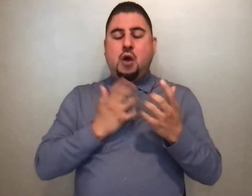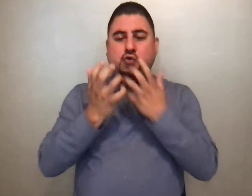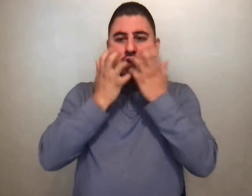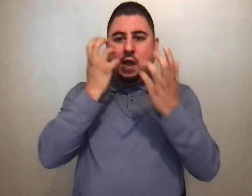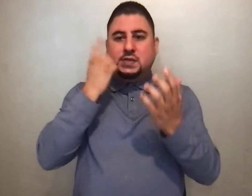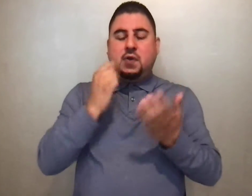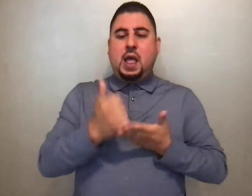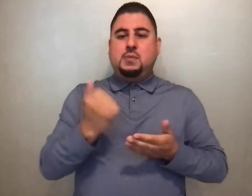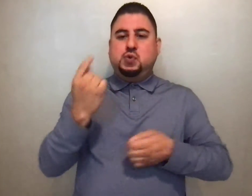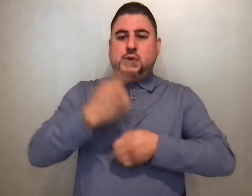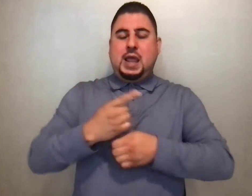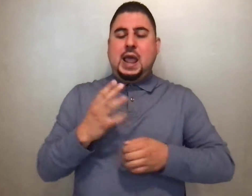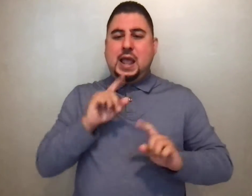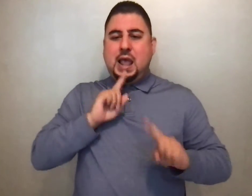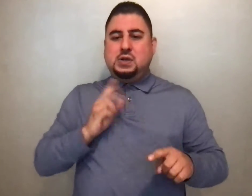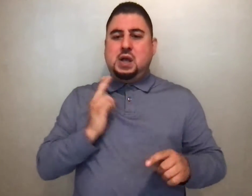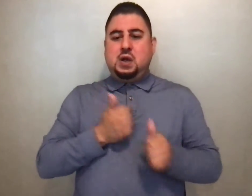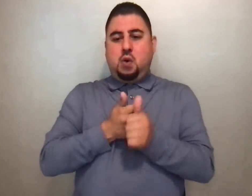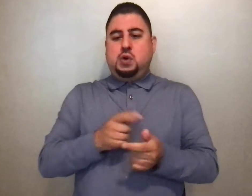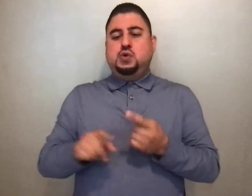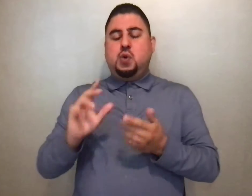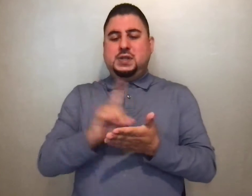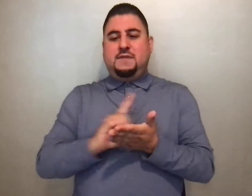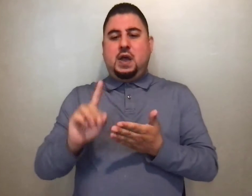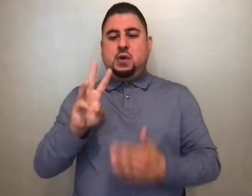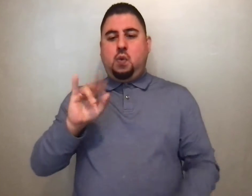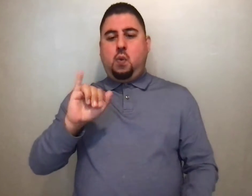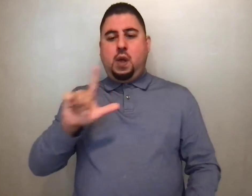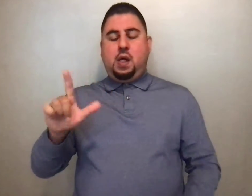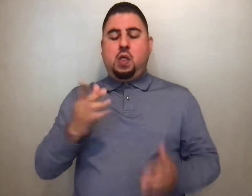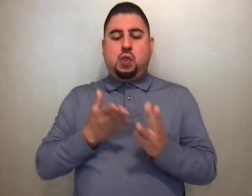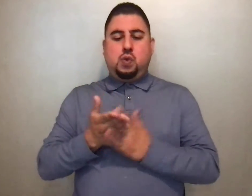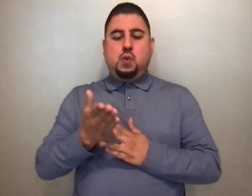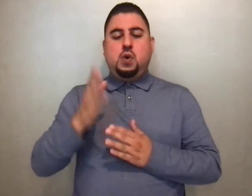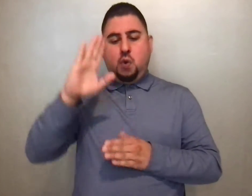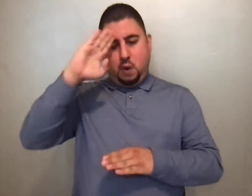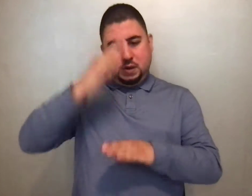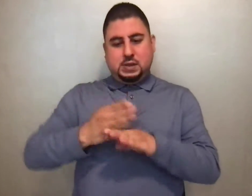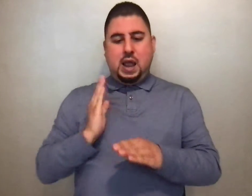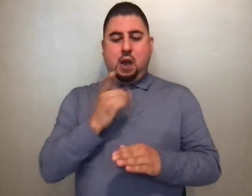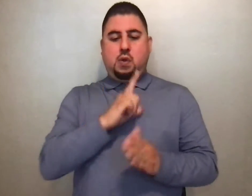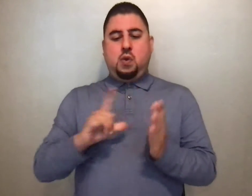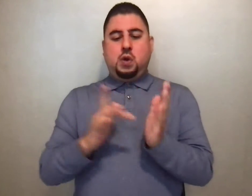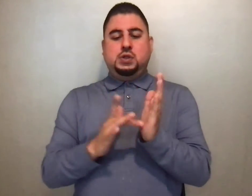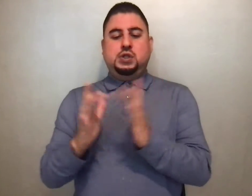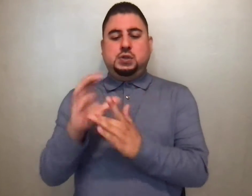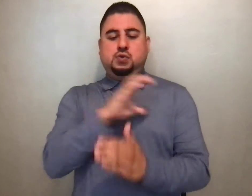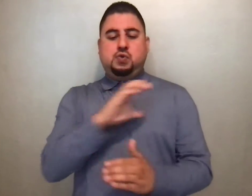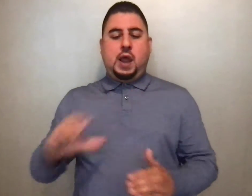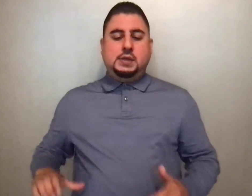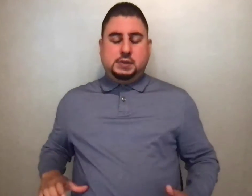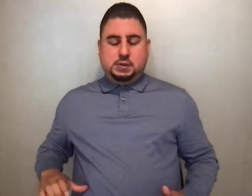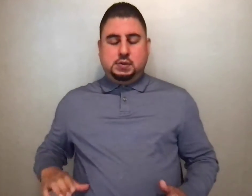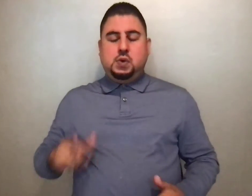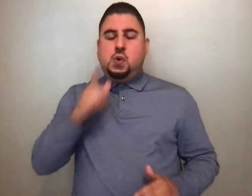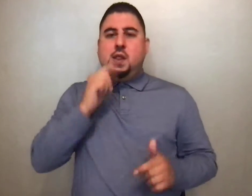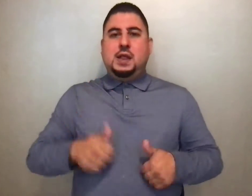and answer us according to your divine will through your Son, our Lord Jesus Christ, who lives and